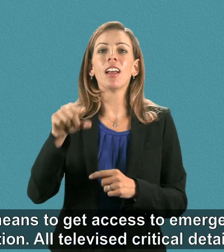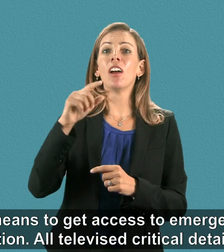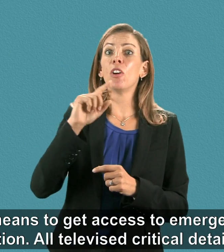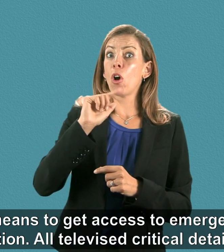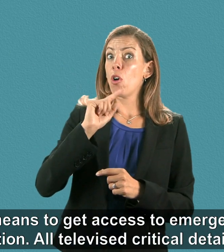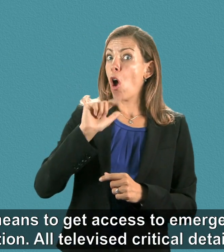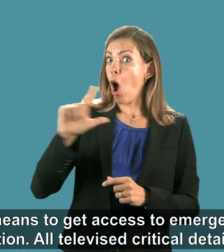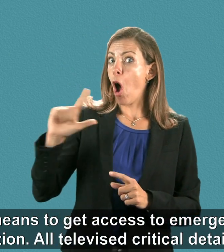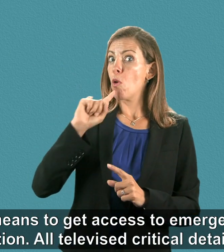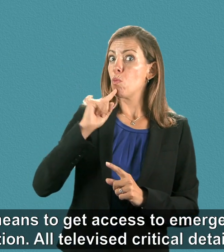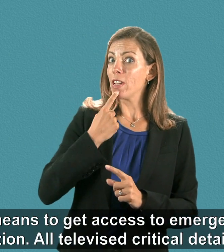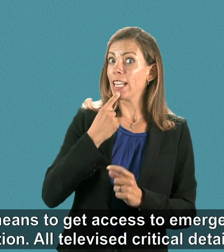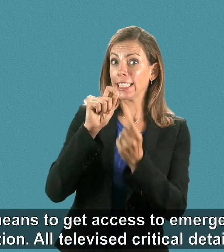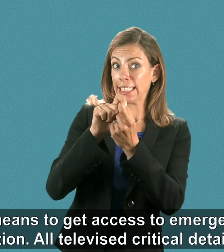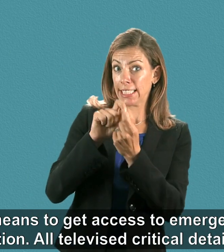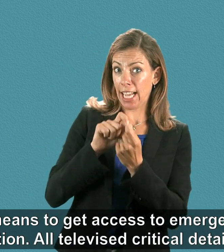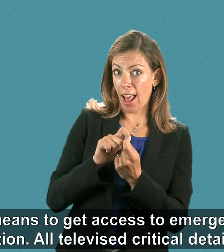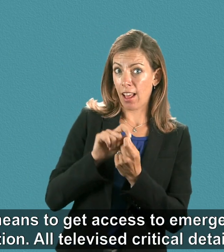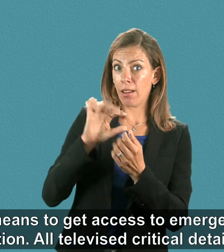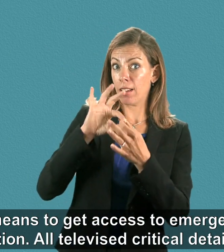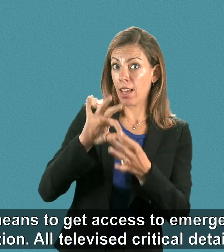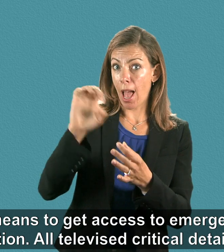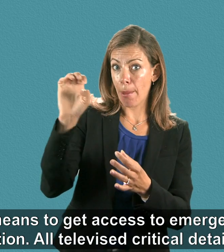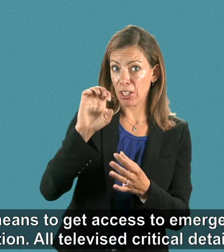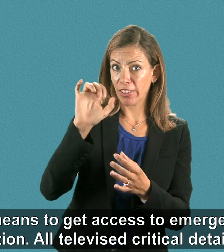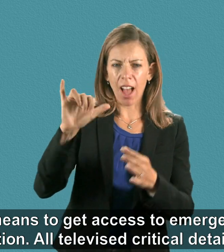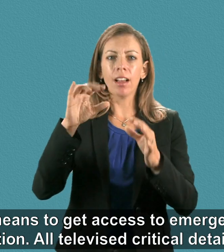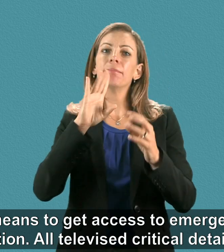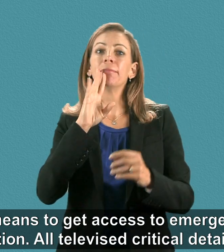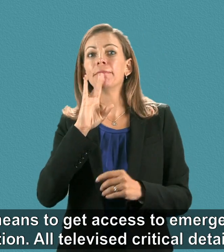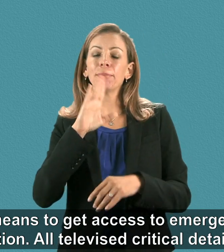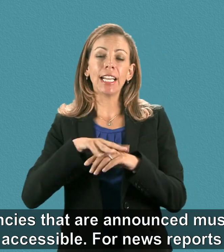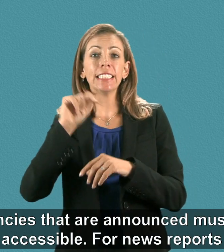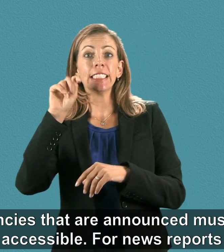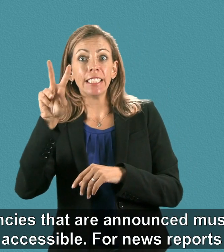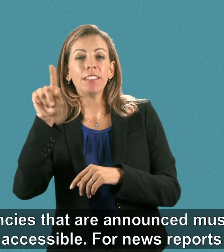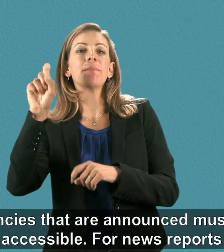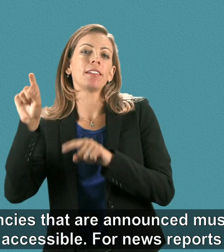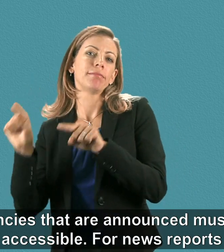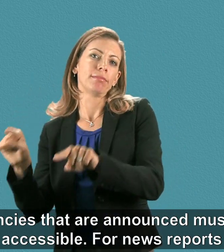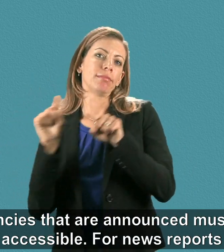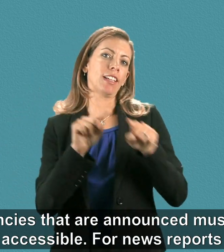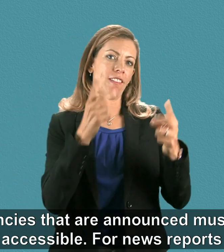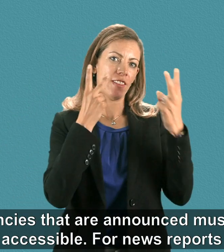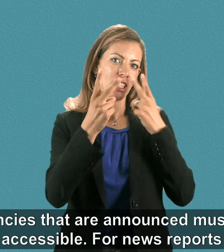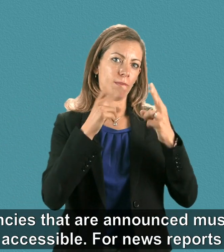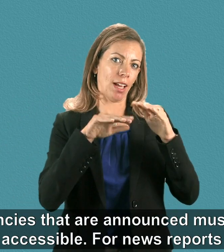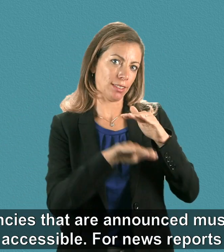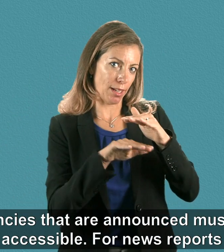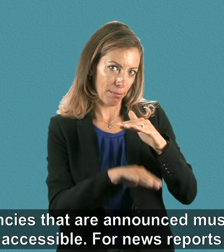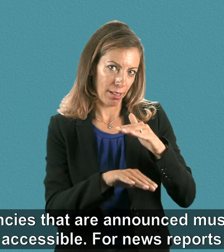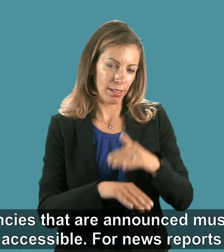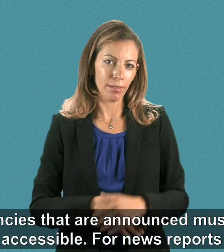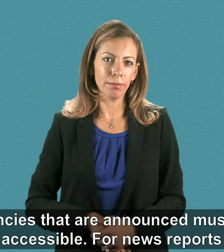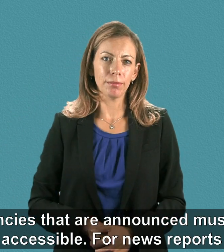information. All televised critical details about emergencies that are announced must be visually accessible.